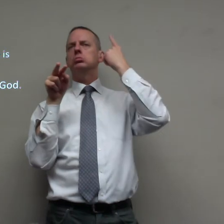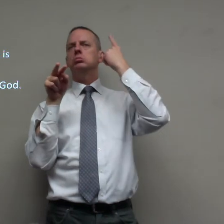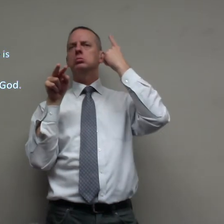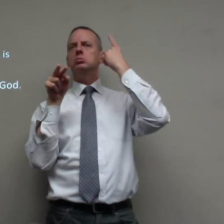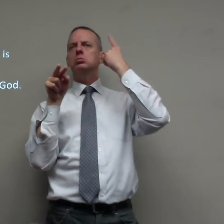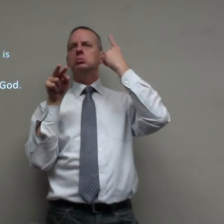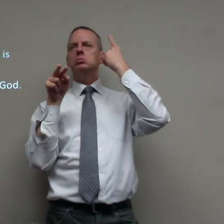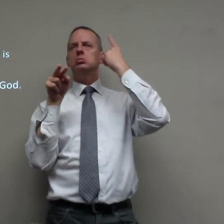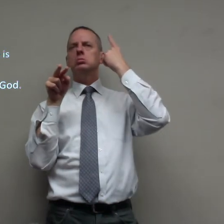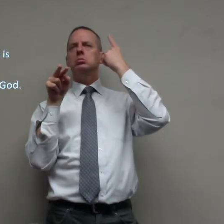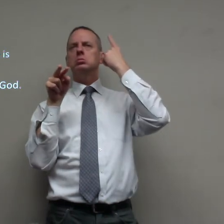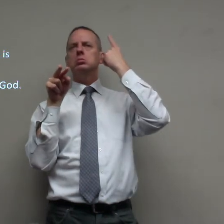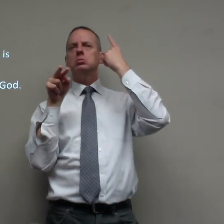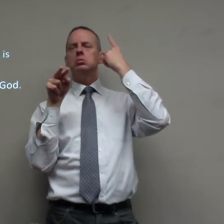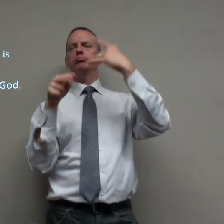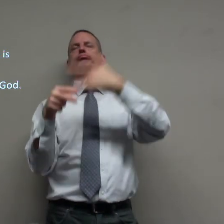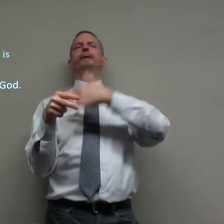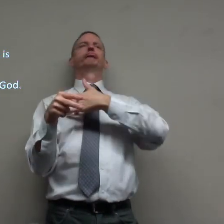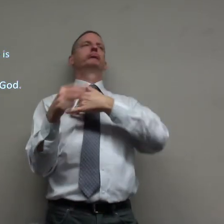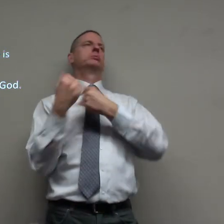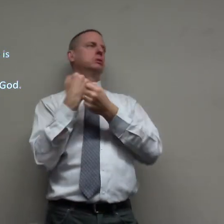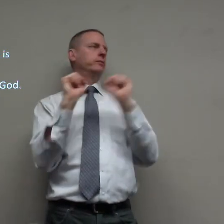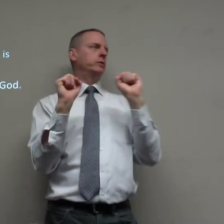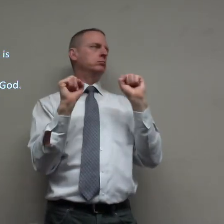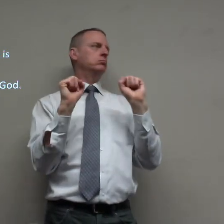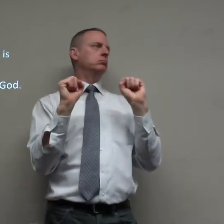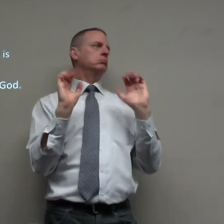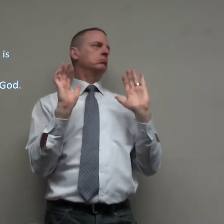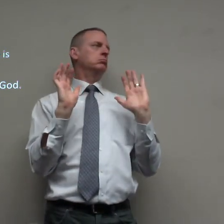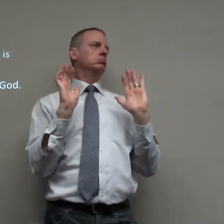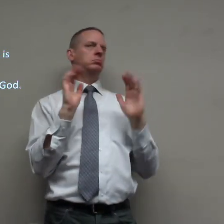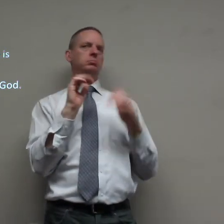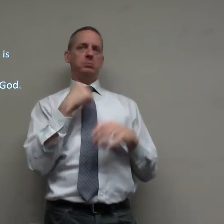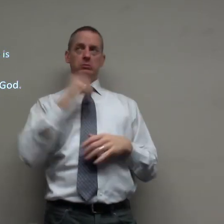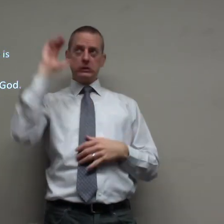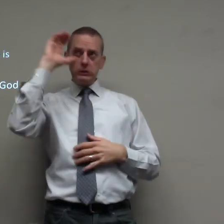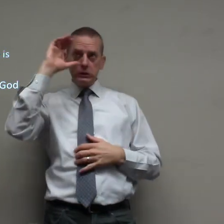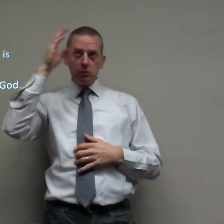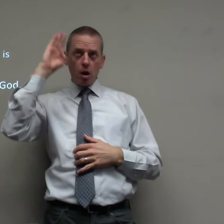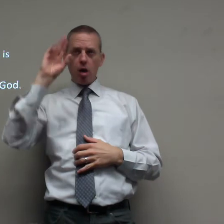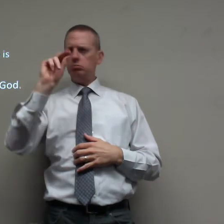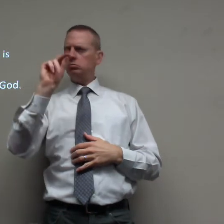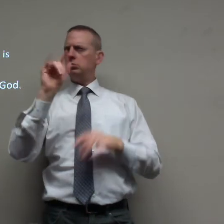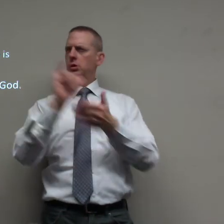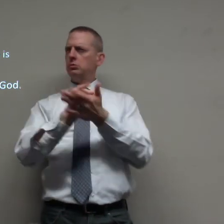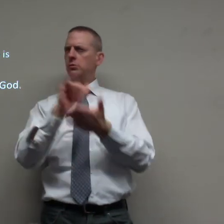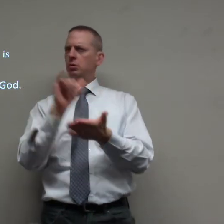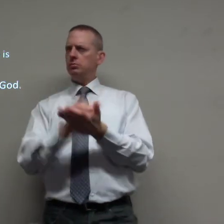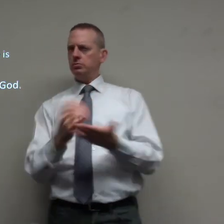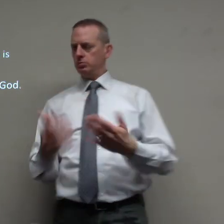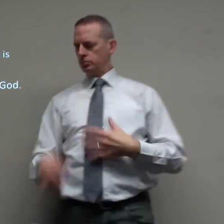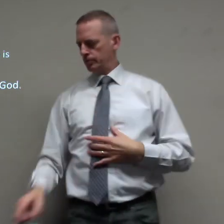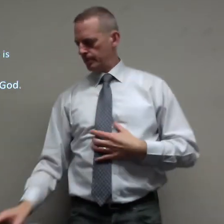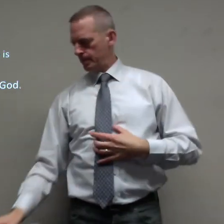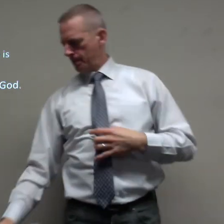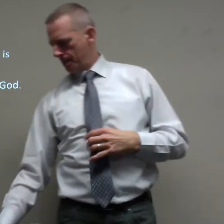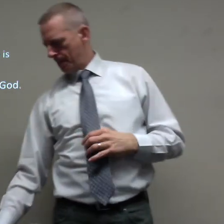and they will understand and you will understand and they will be saved you can't say that you search for God